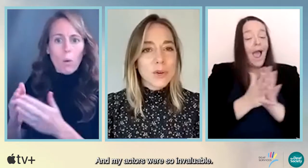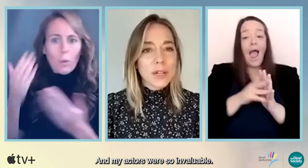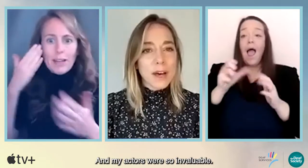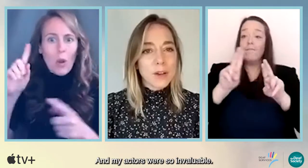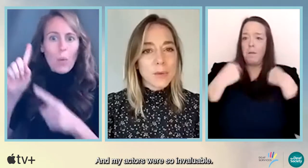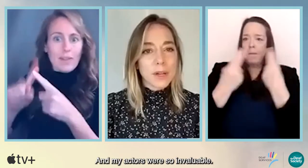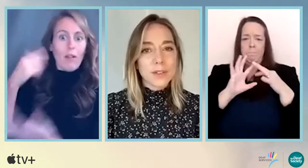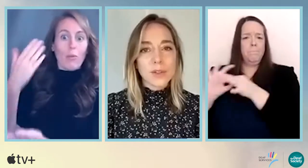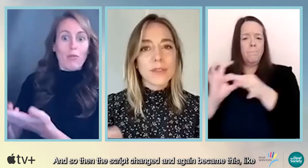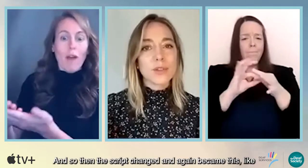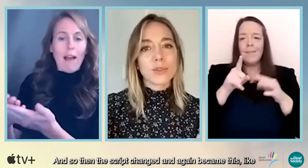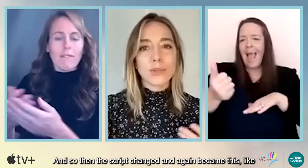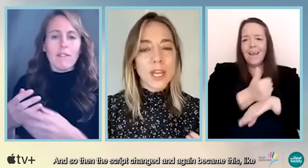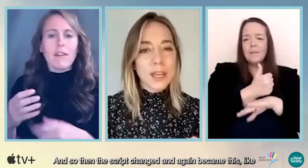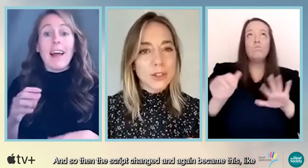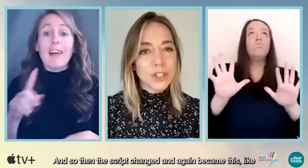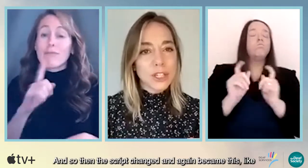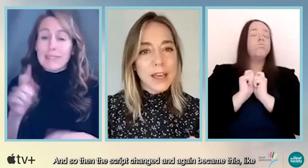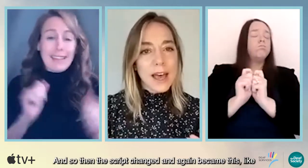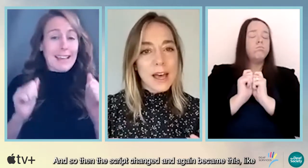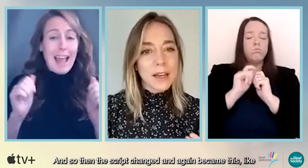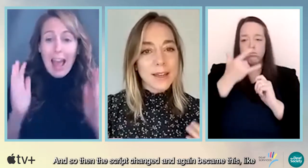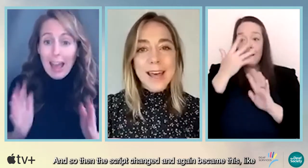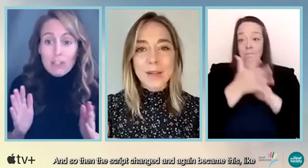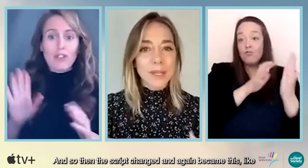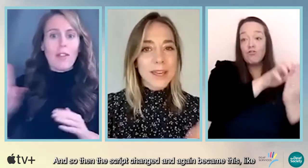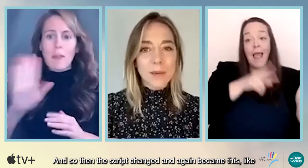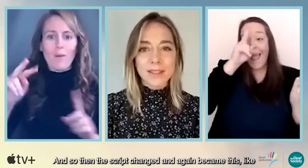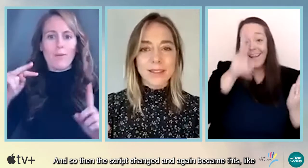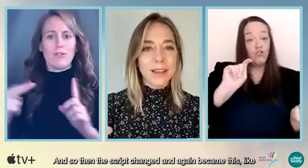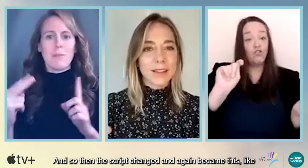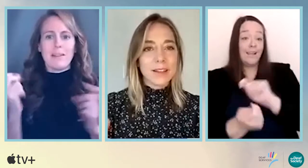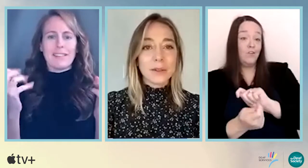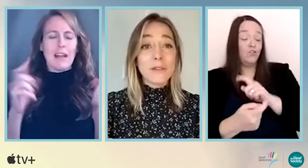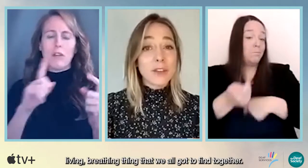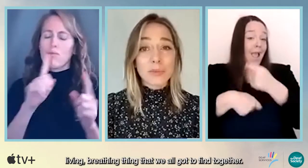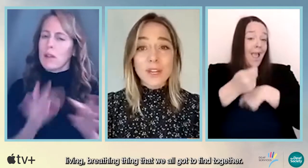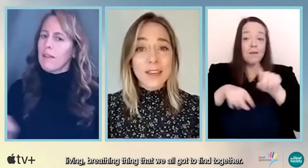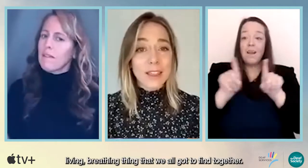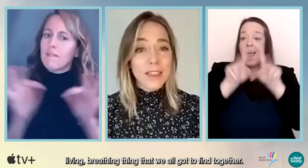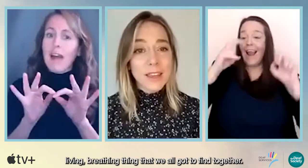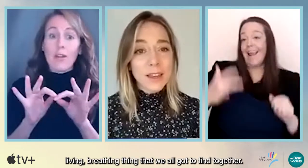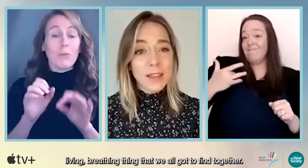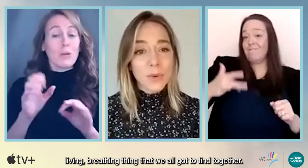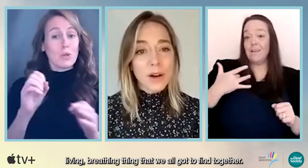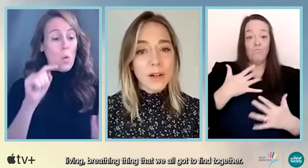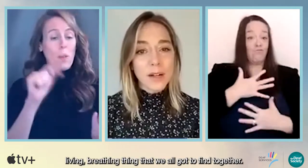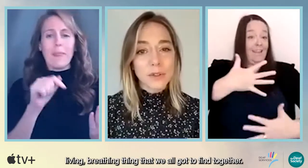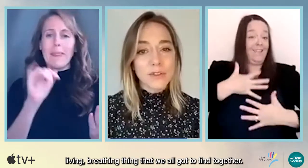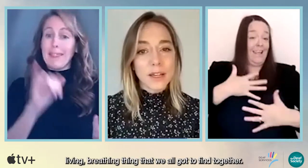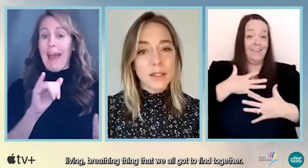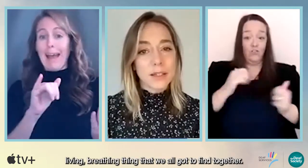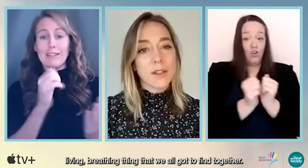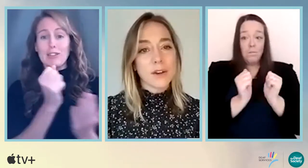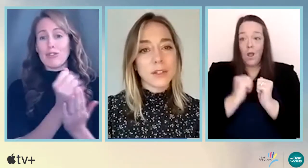were so invaluable. And so then the script changed and again became this like living, breathing thing that we all got